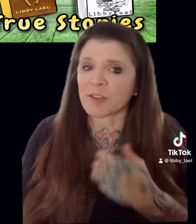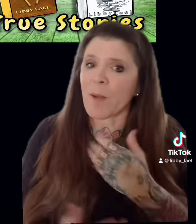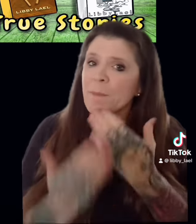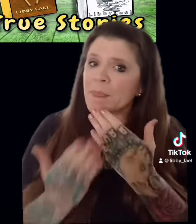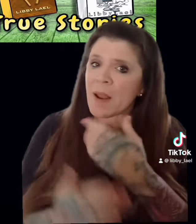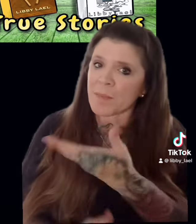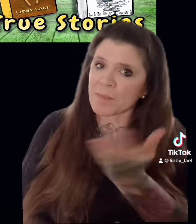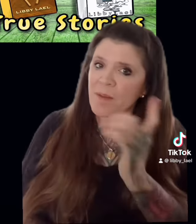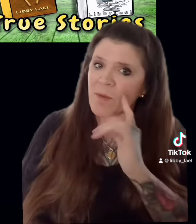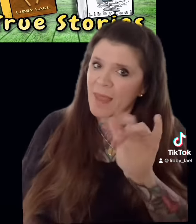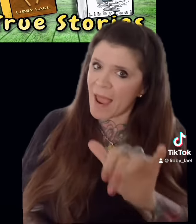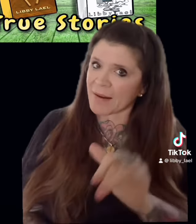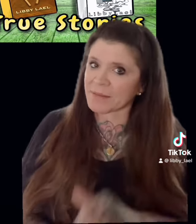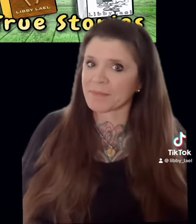So, I thank you for that.